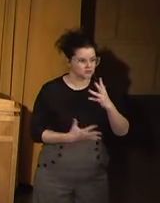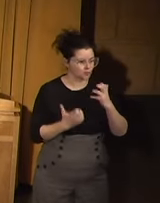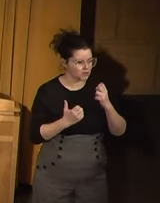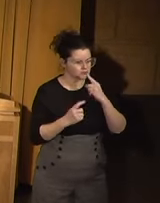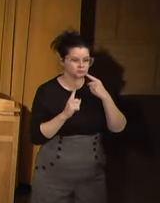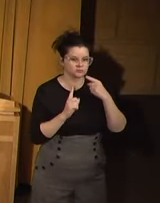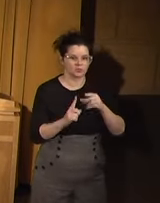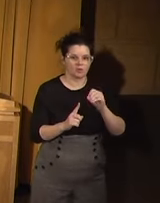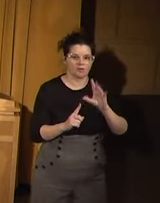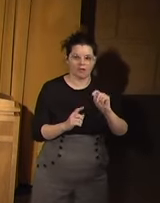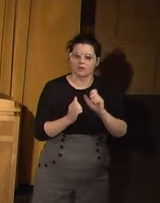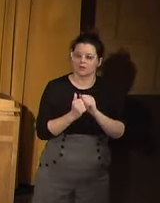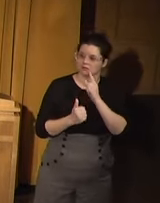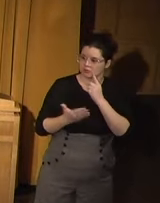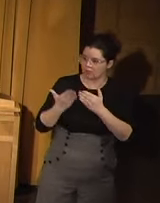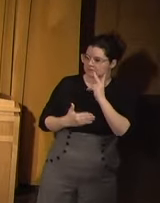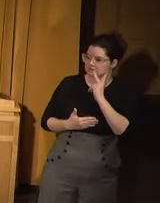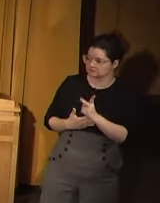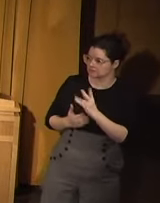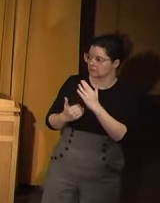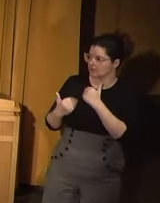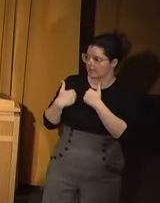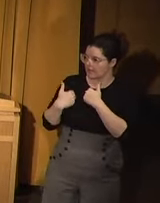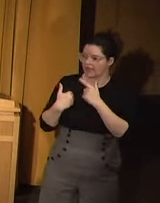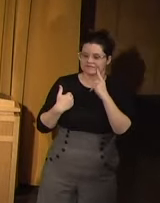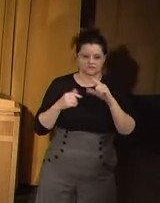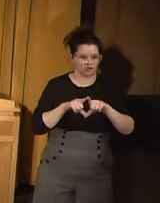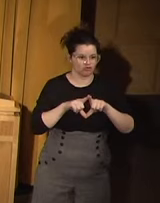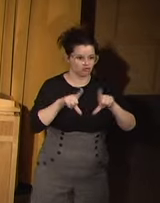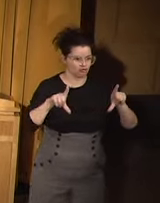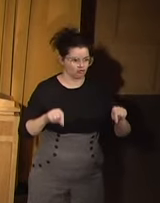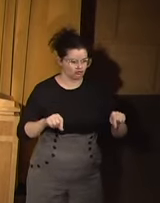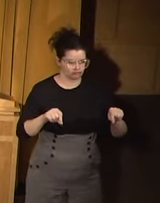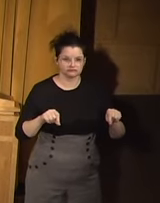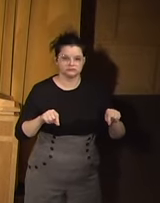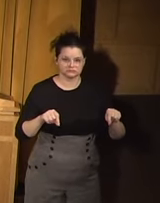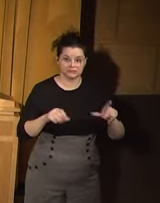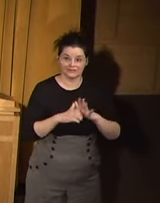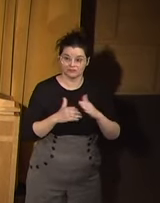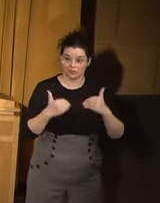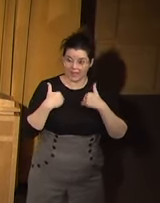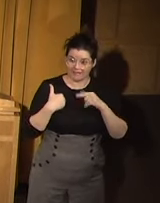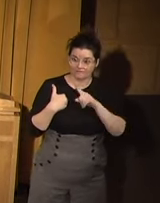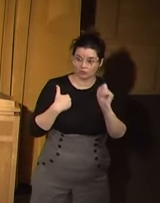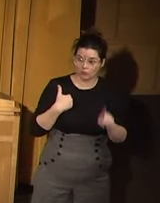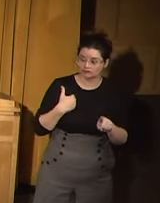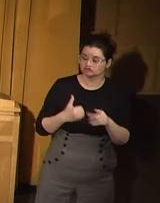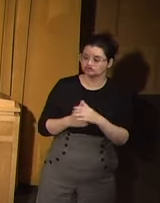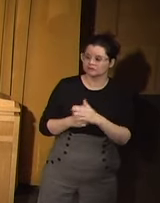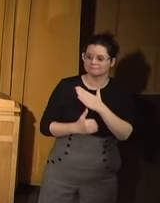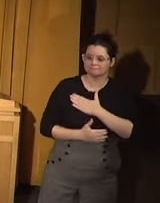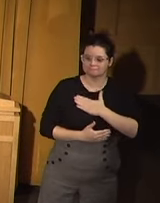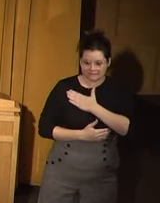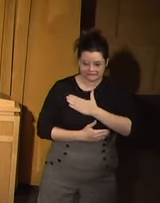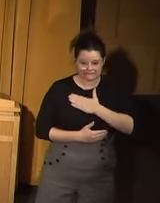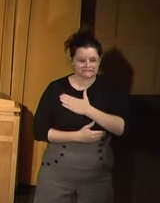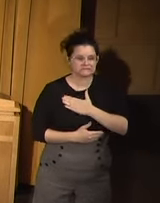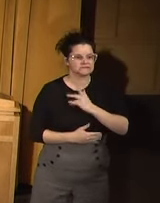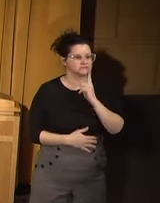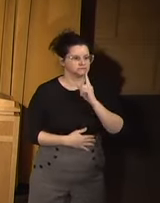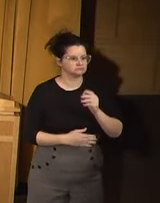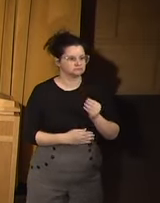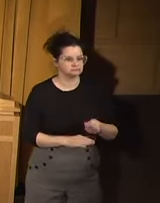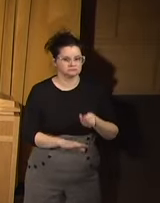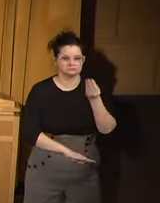want to point out, and you've probably seen we have these index cards. If you have a question, please get that index